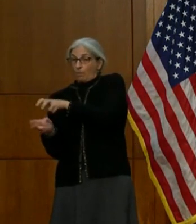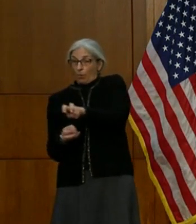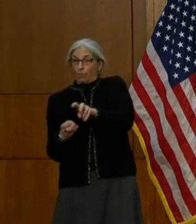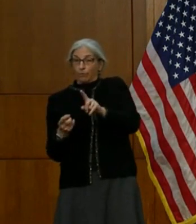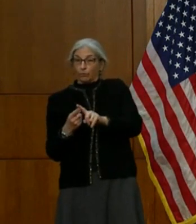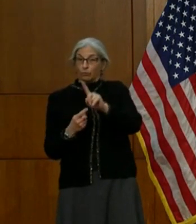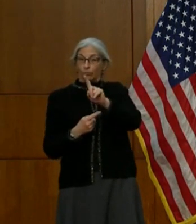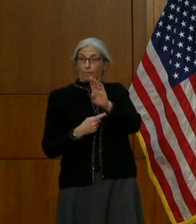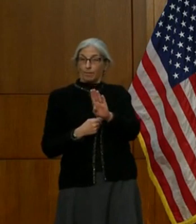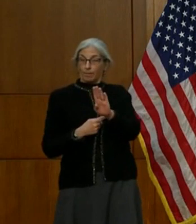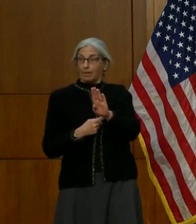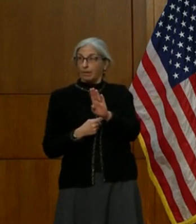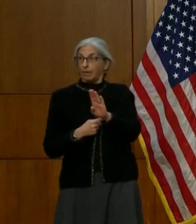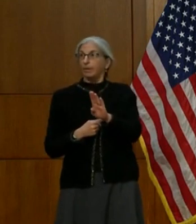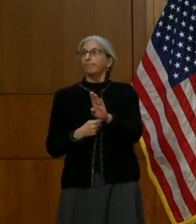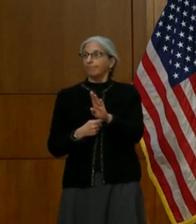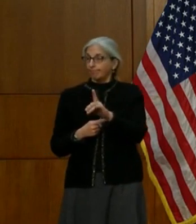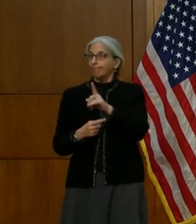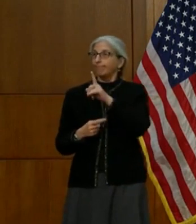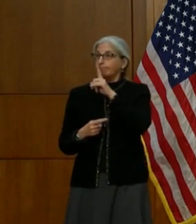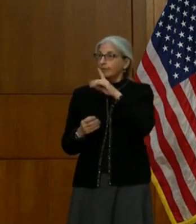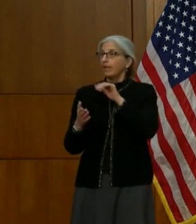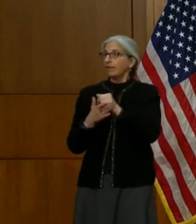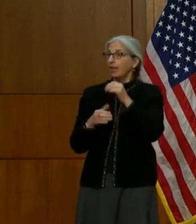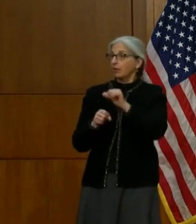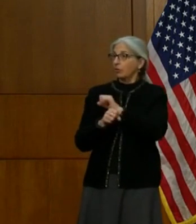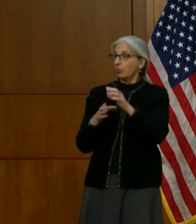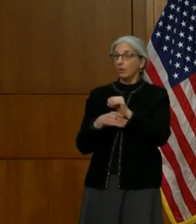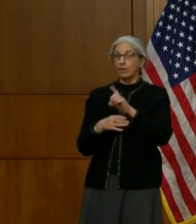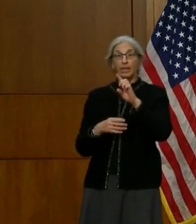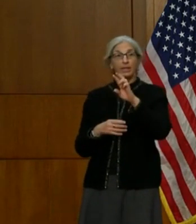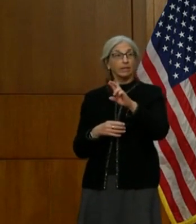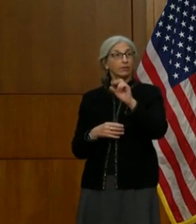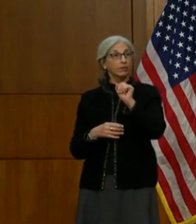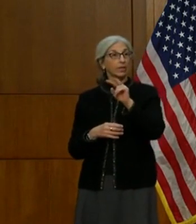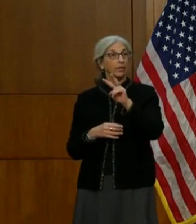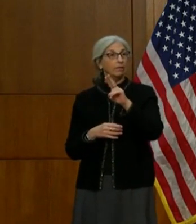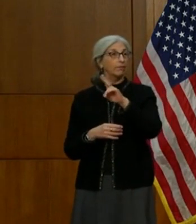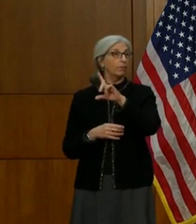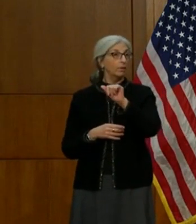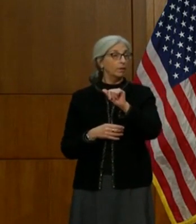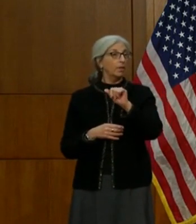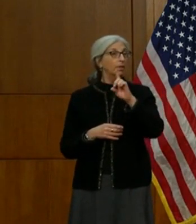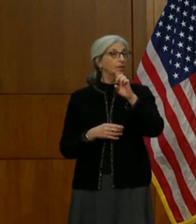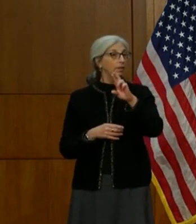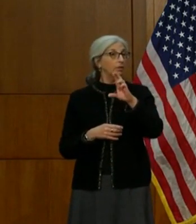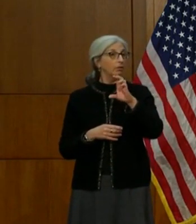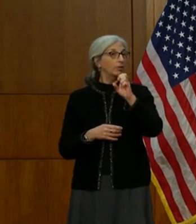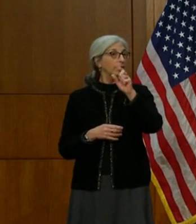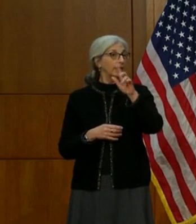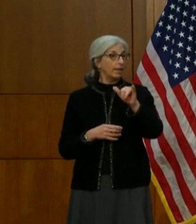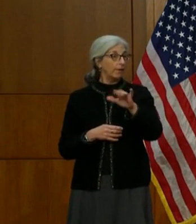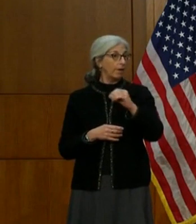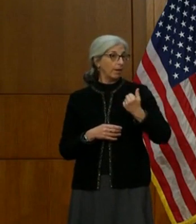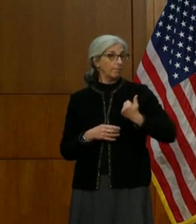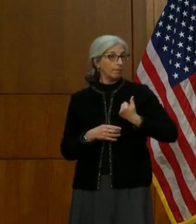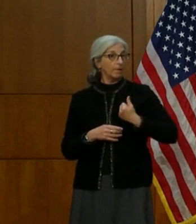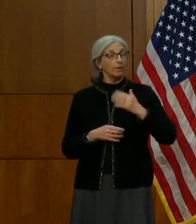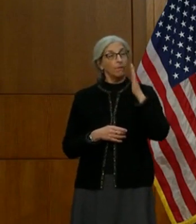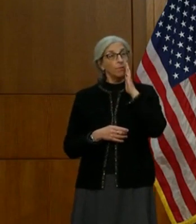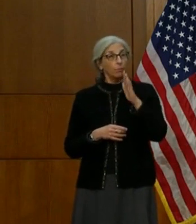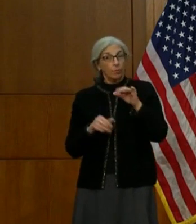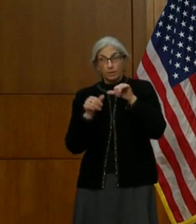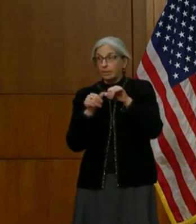that will essentially be the work that Dr. Avula, Dr. Carey, Dr. Aller, and I will continue to communicate with our hospitals